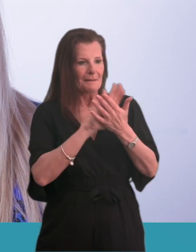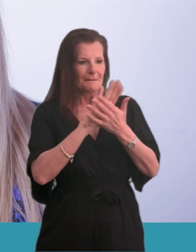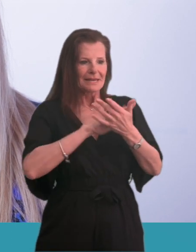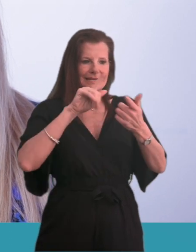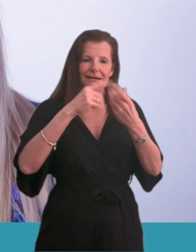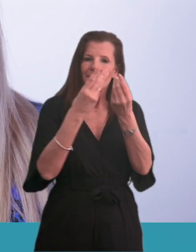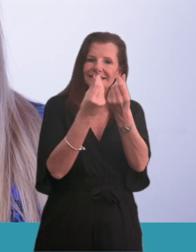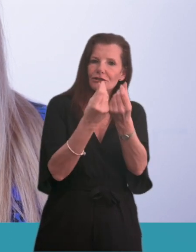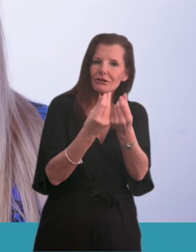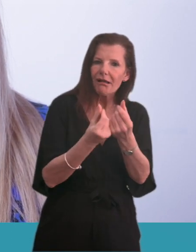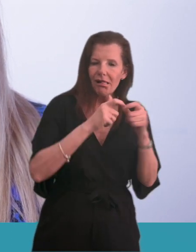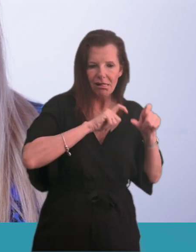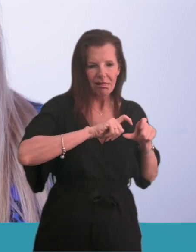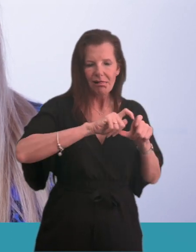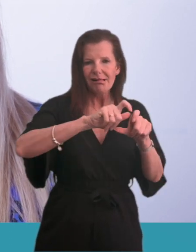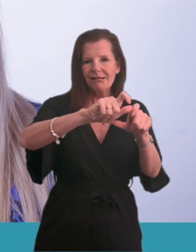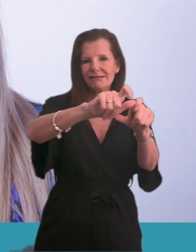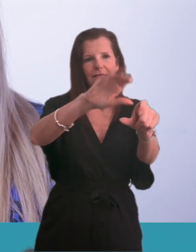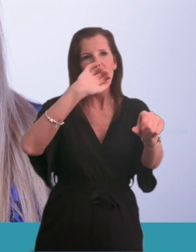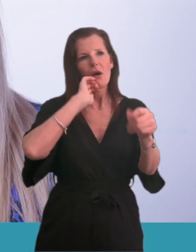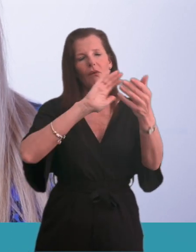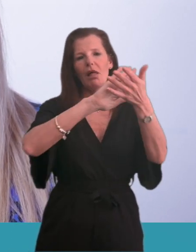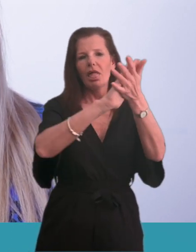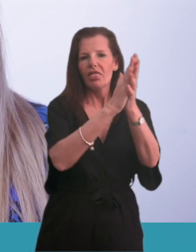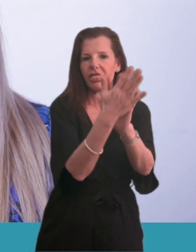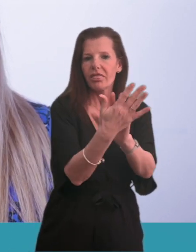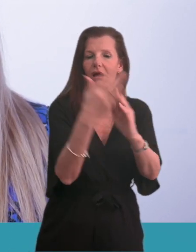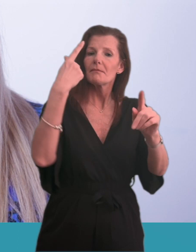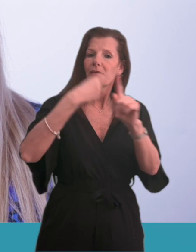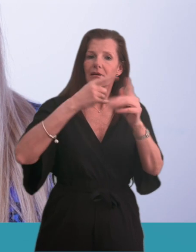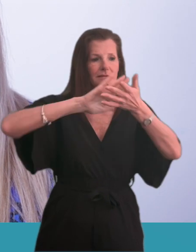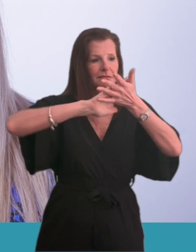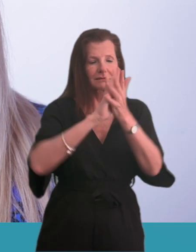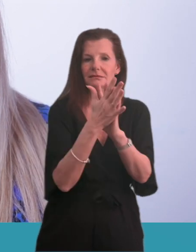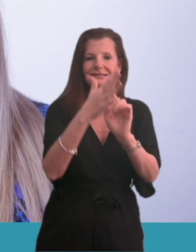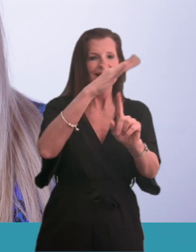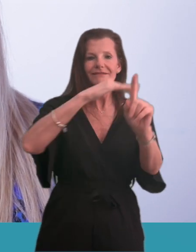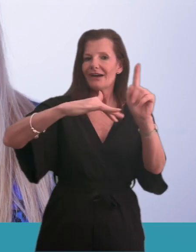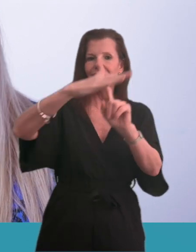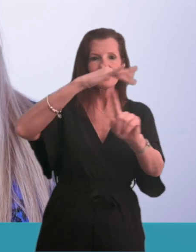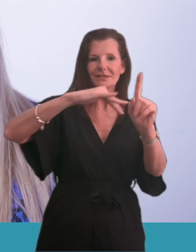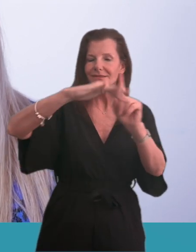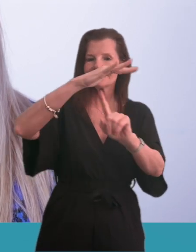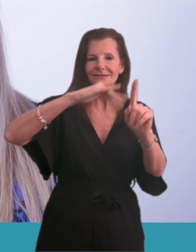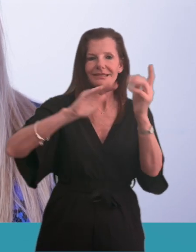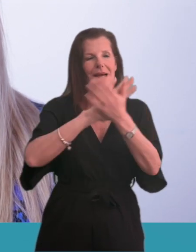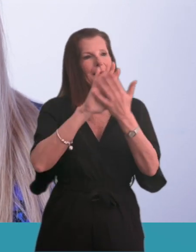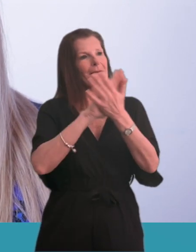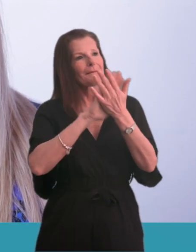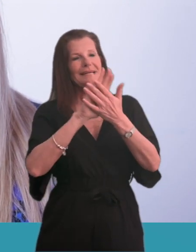using materials and building in a way that causes the least damage to the environment. It means designing buildings that will still work for